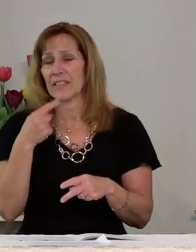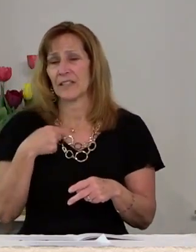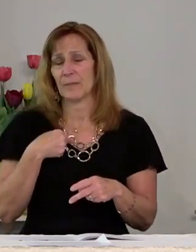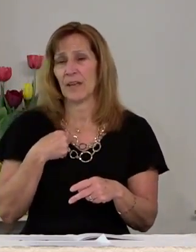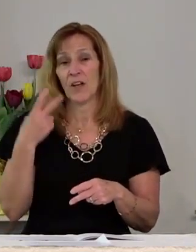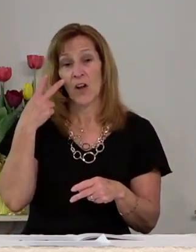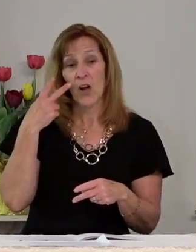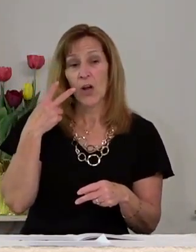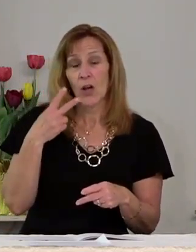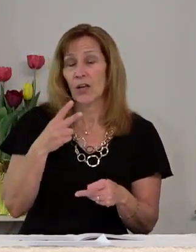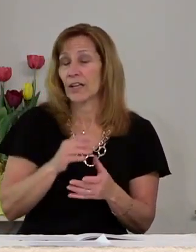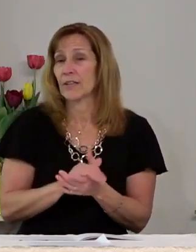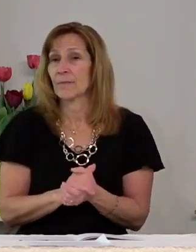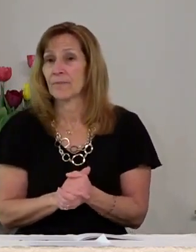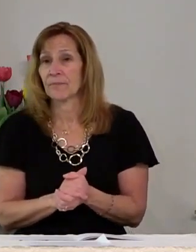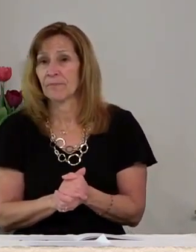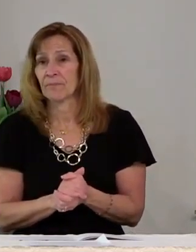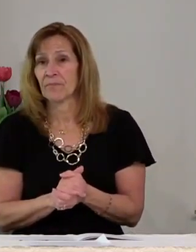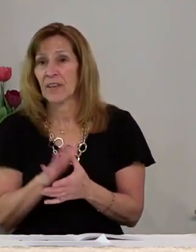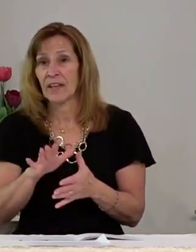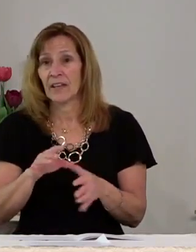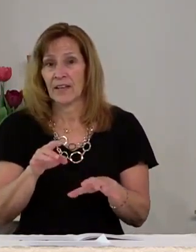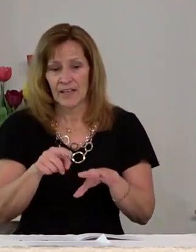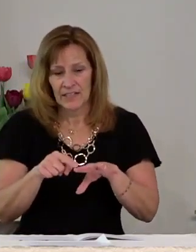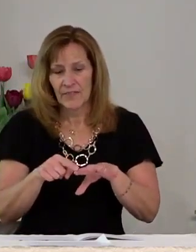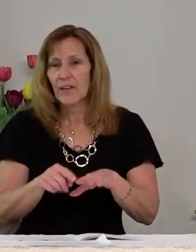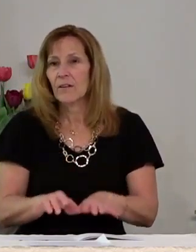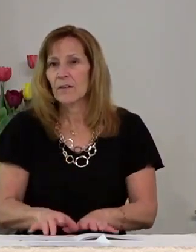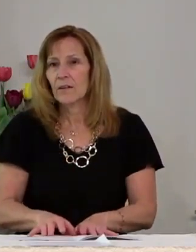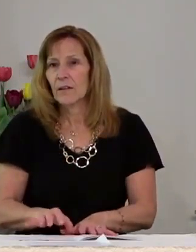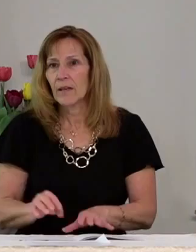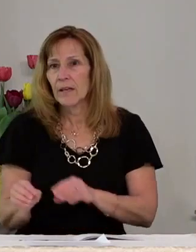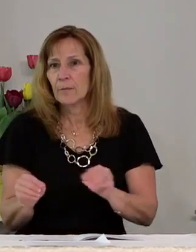me look didn't his finger just twitch?